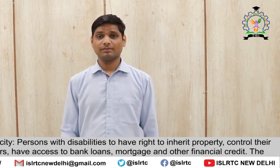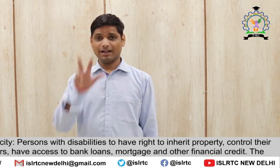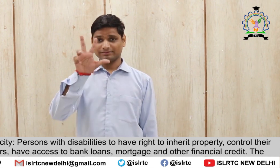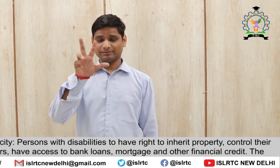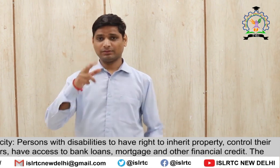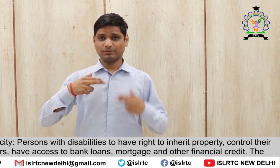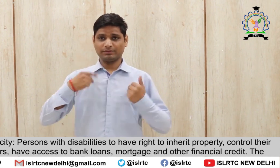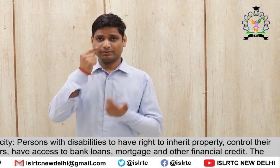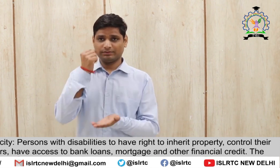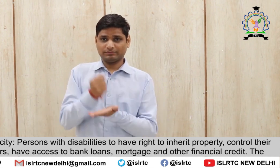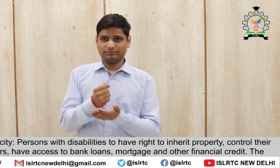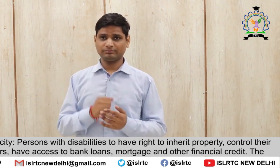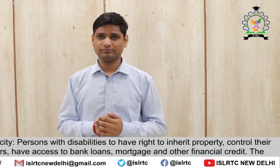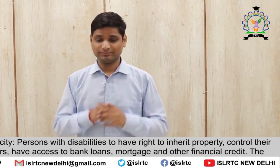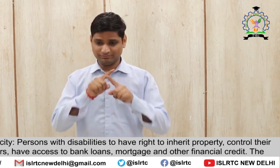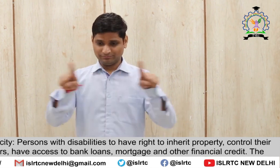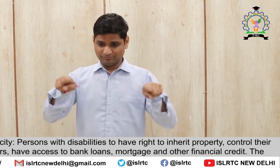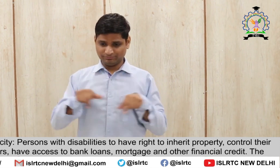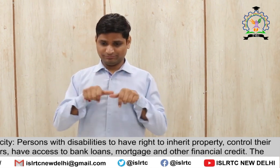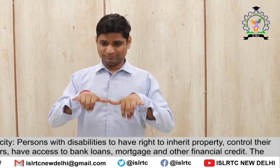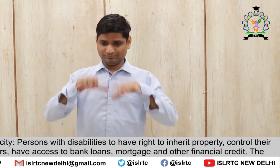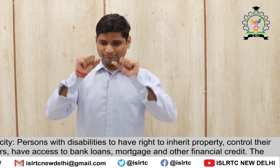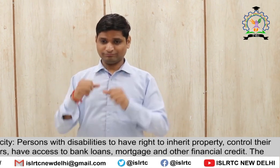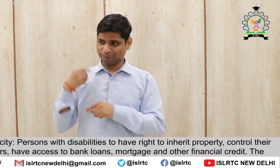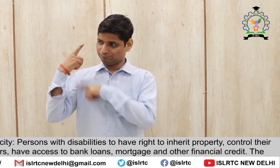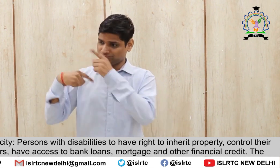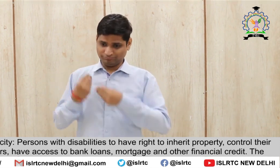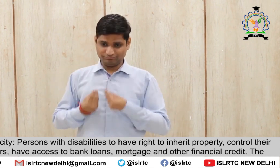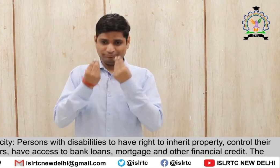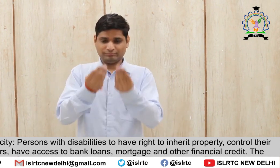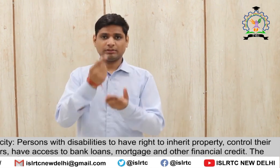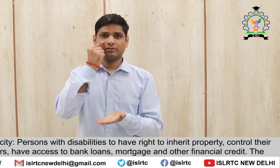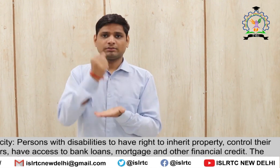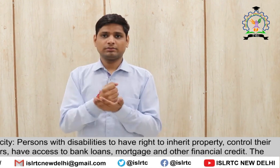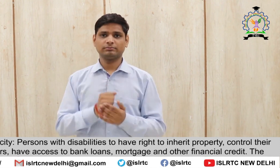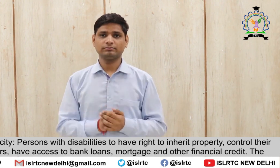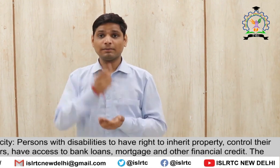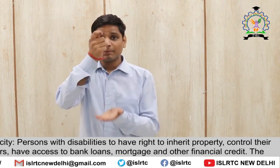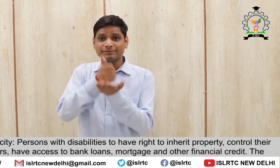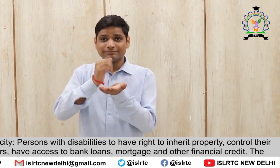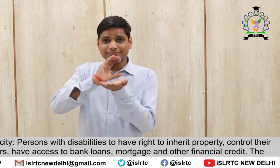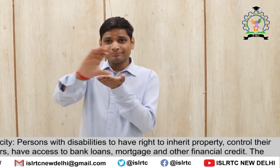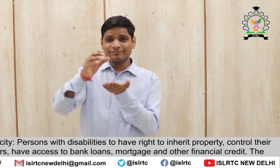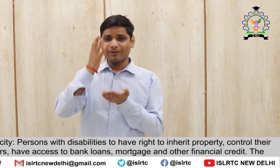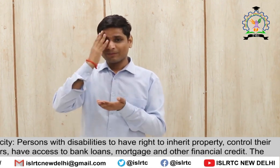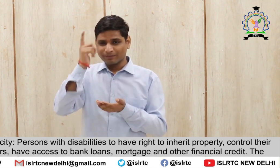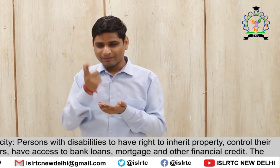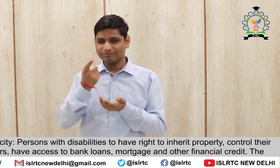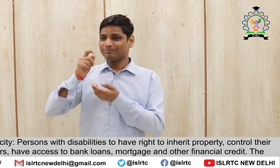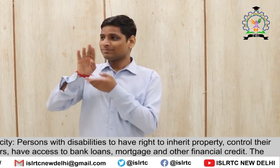8. Legal capacity Persons with disabilities who have right to inherit property control their financial affairs have